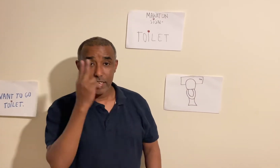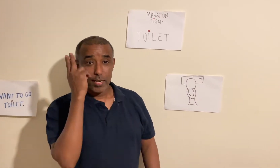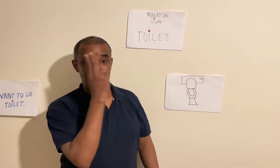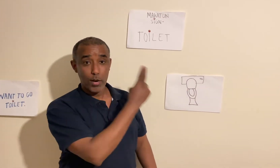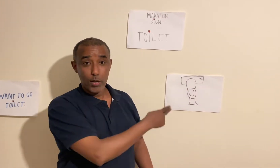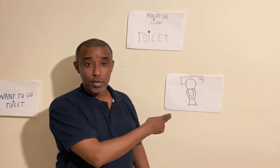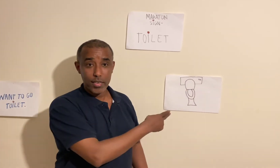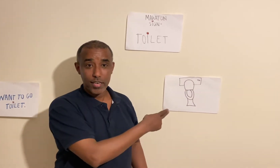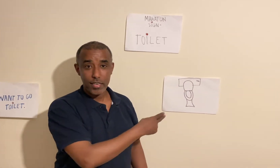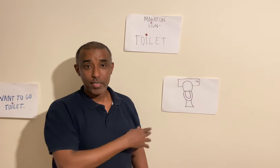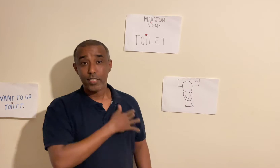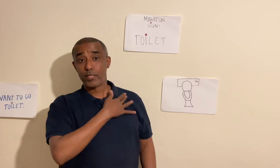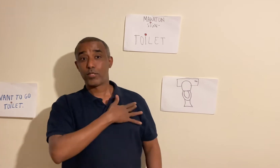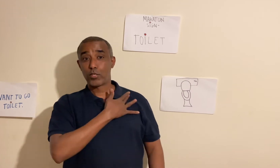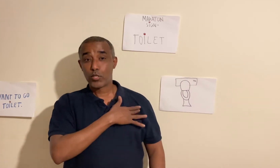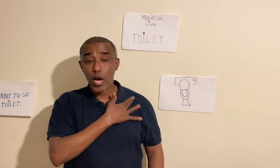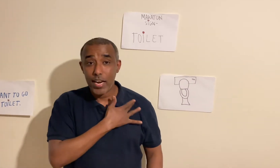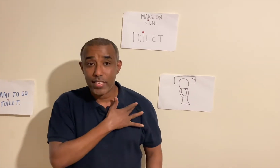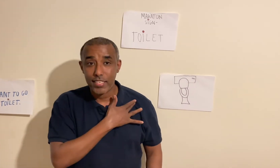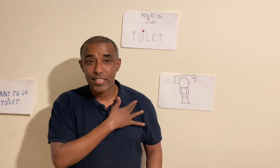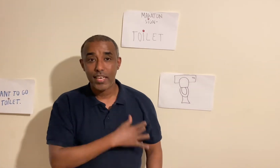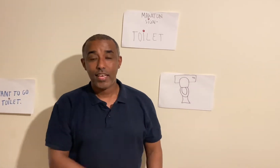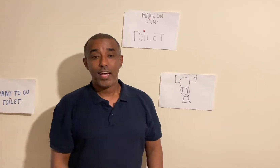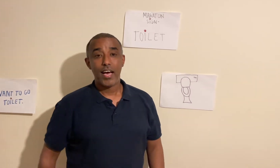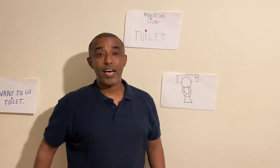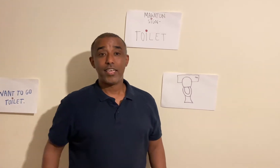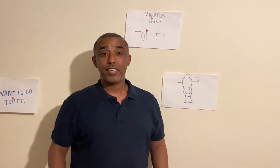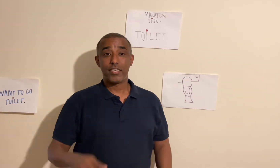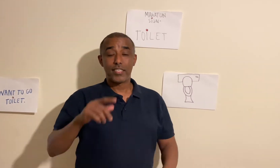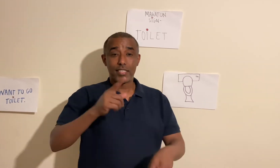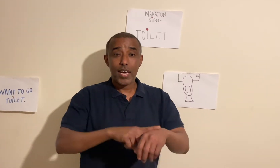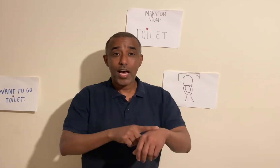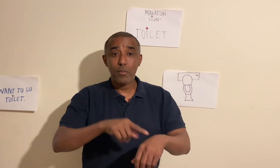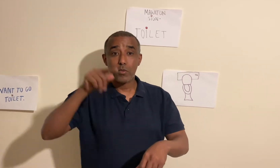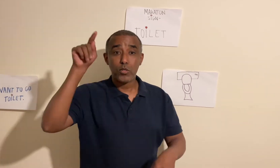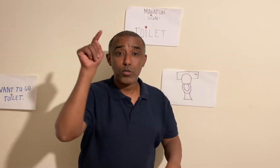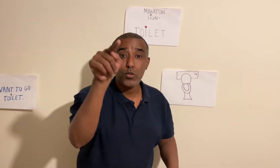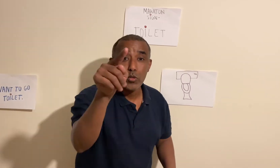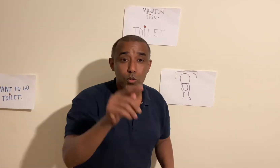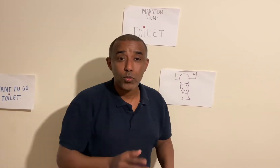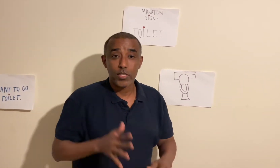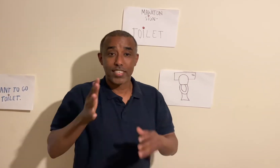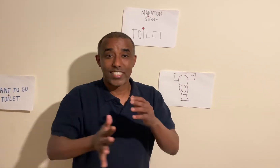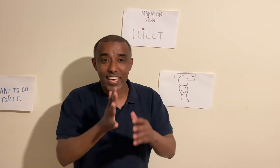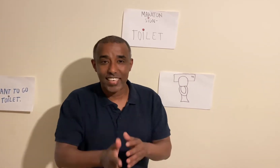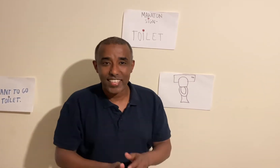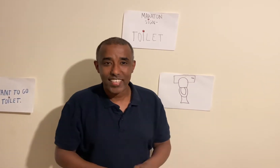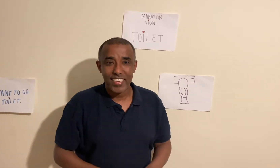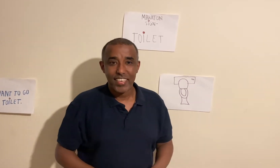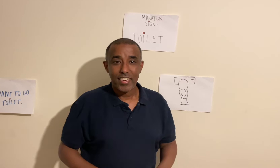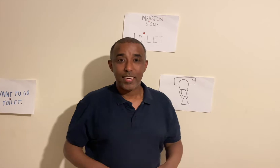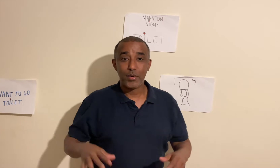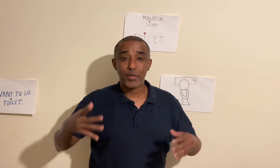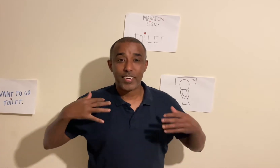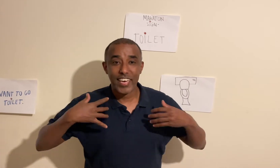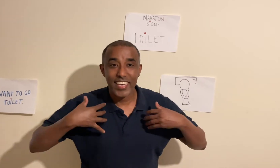Look, toilet. And it's time you to sign it. Are you ready?